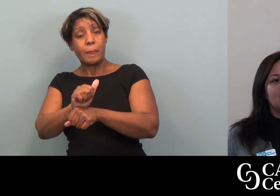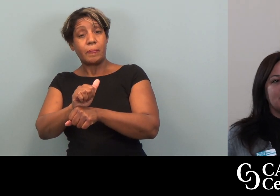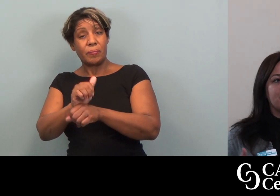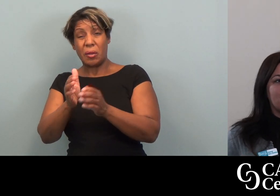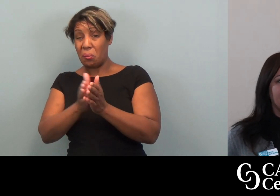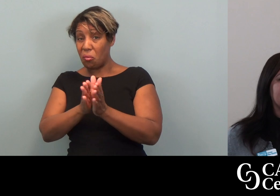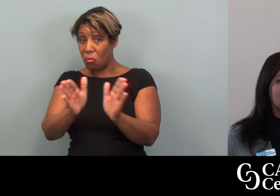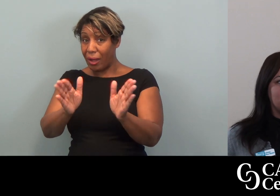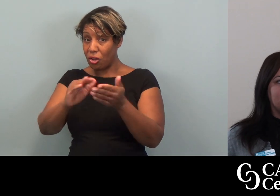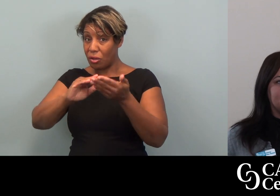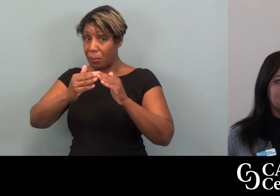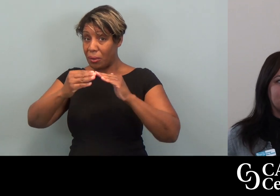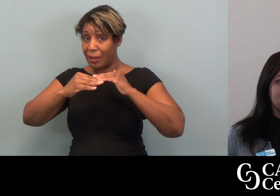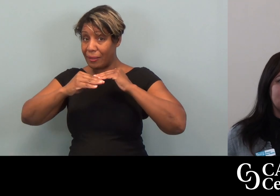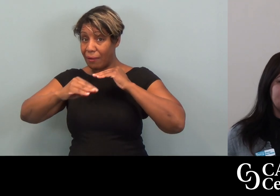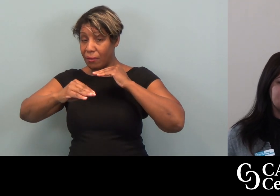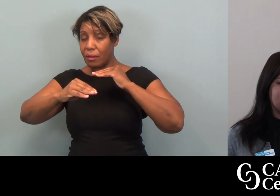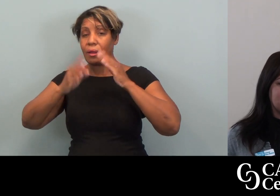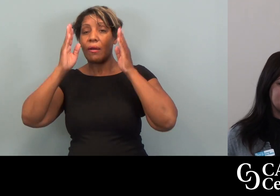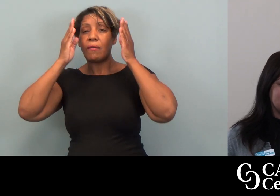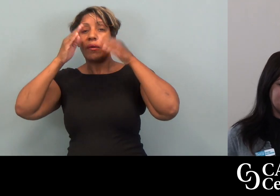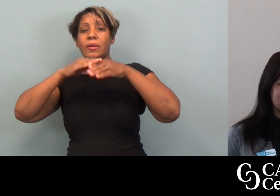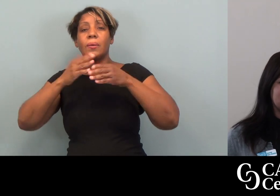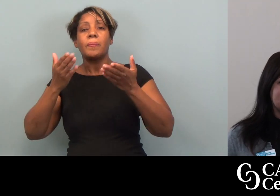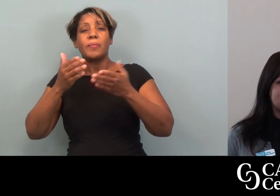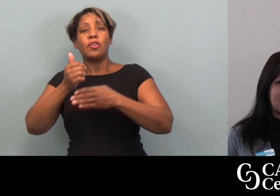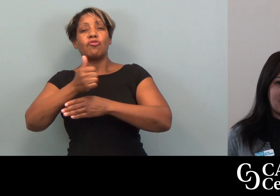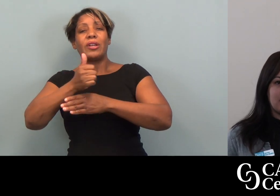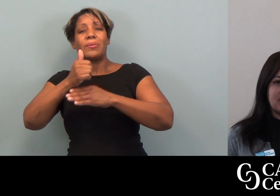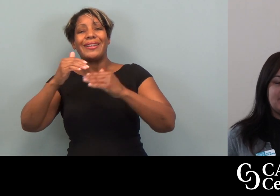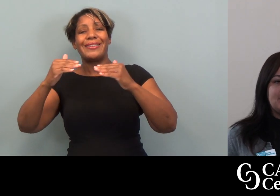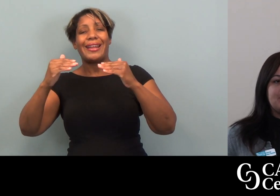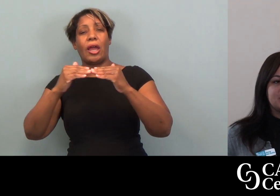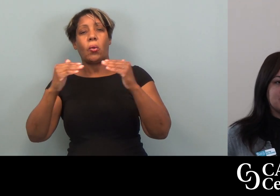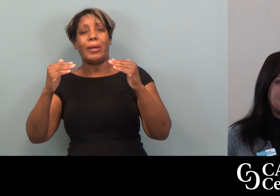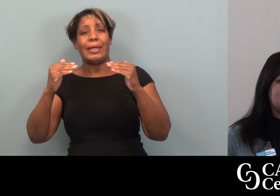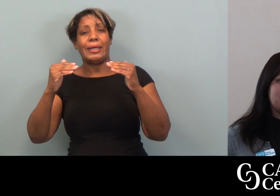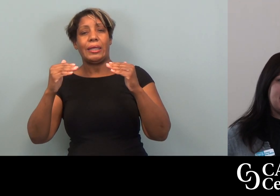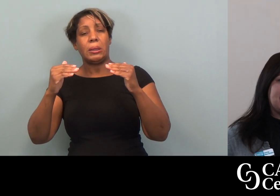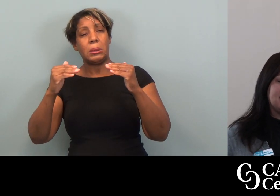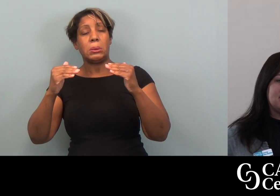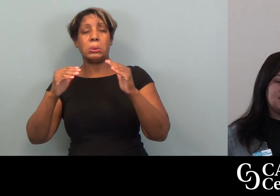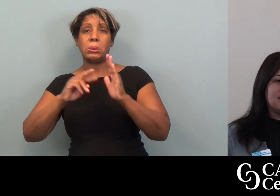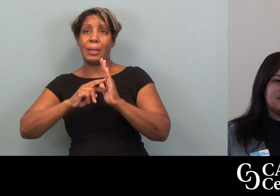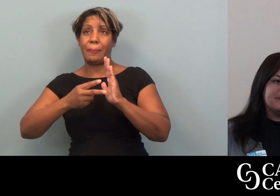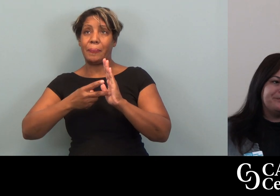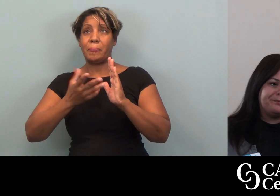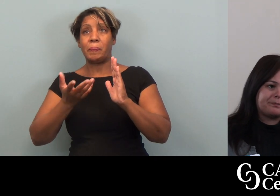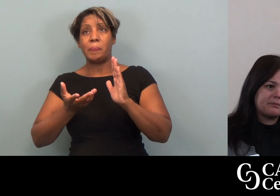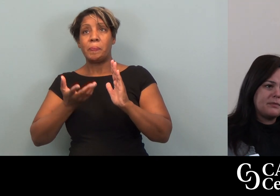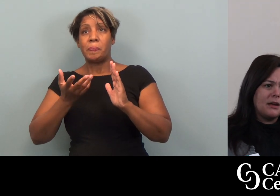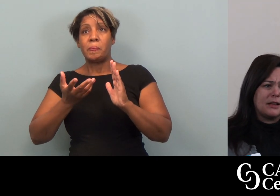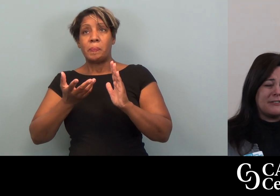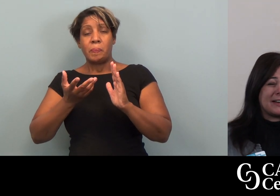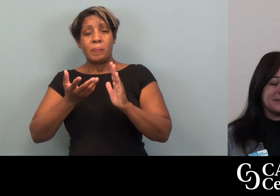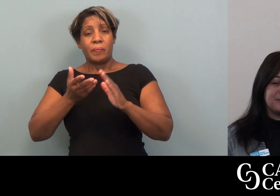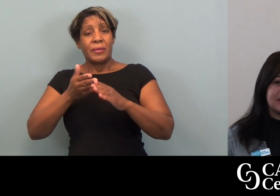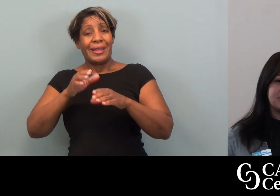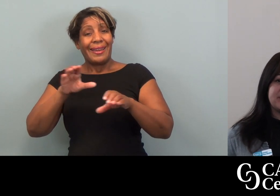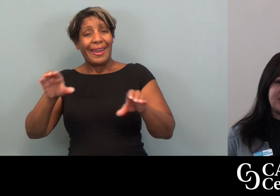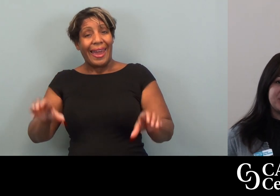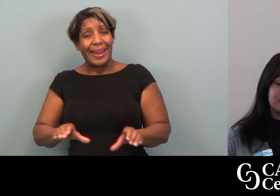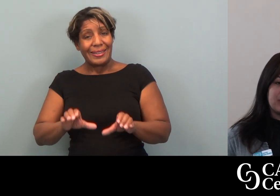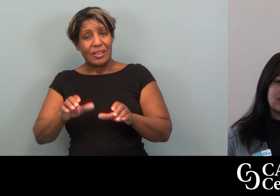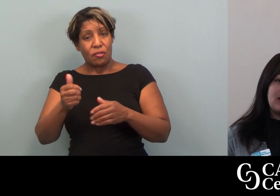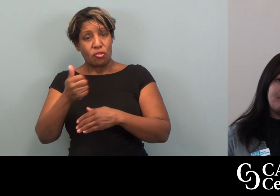on a broader community level is focused on transportation equity. So that can be a lot of active